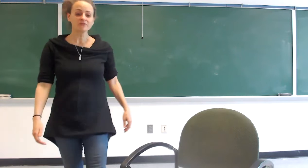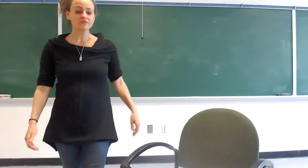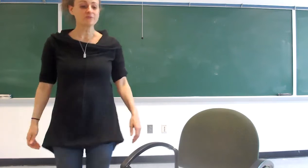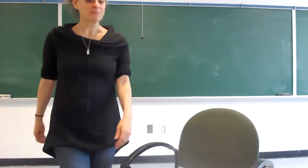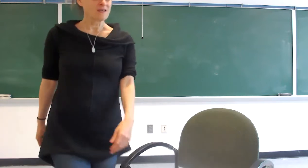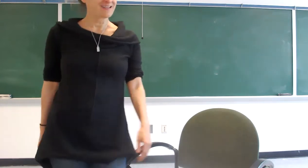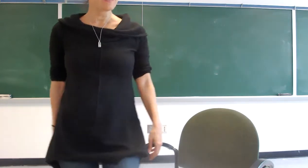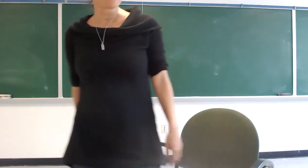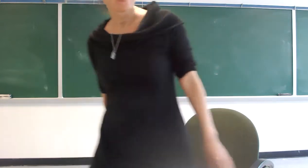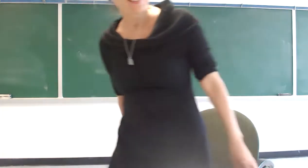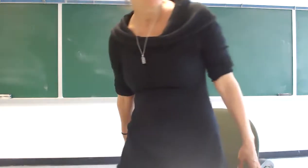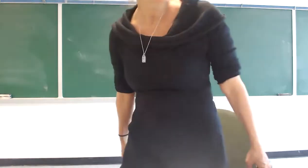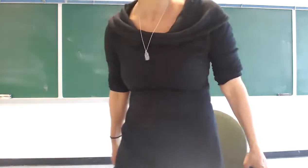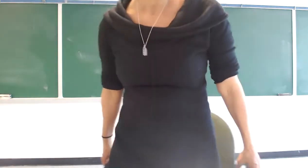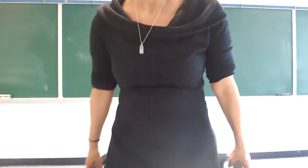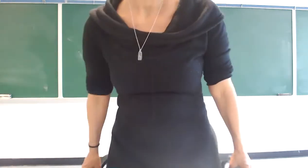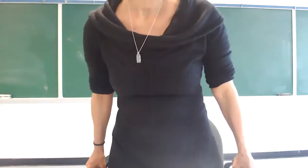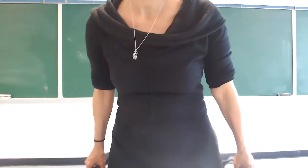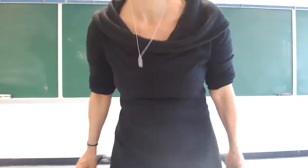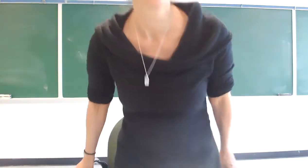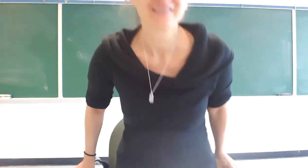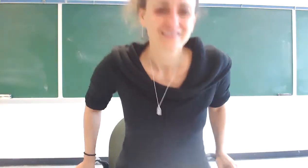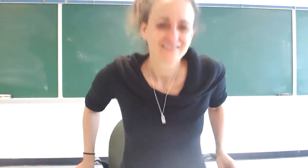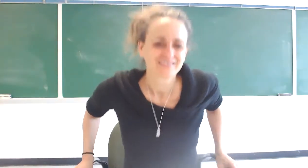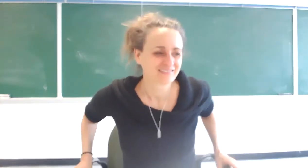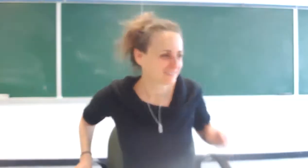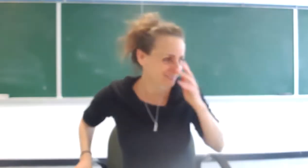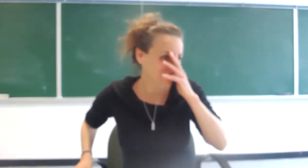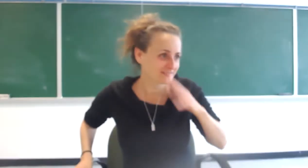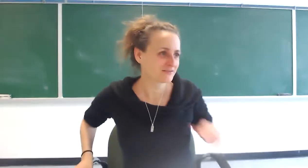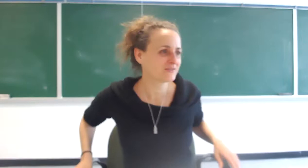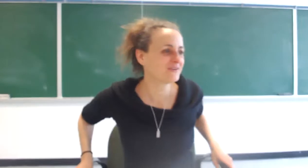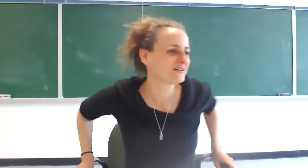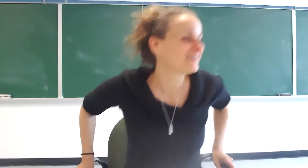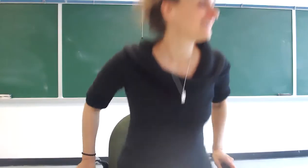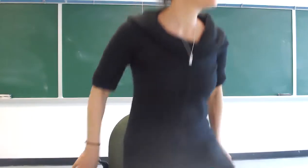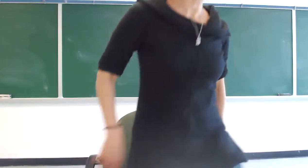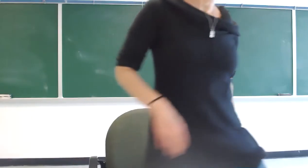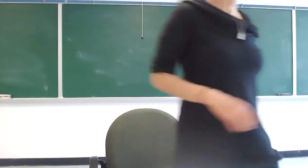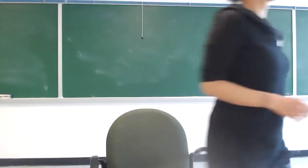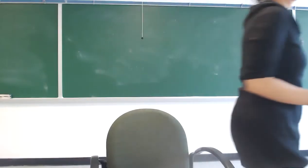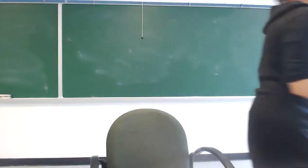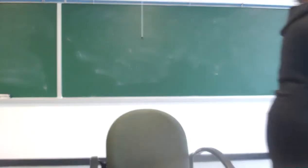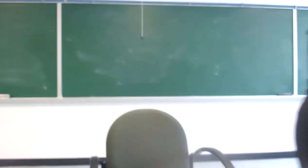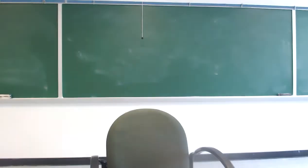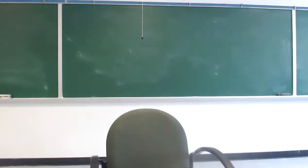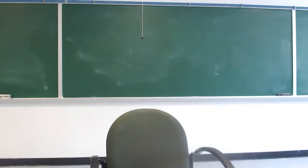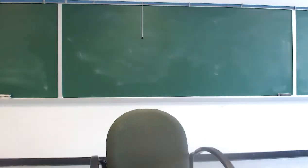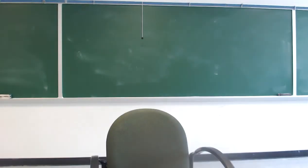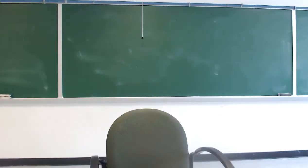so i have sun you do i have a side oh my okay wow all right